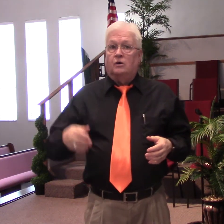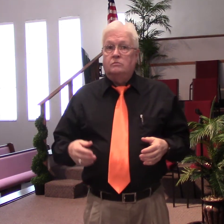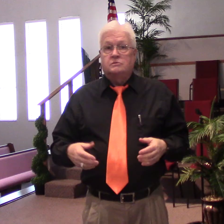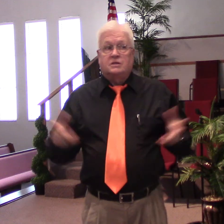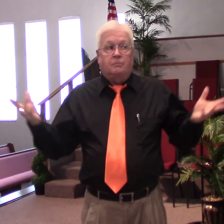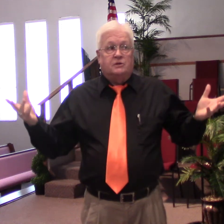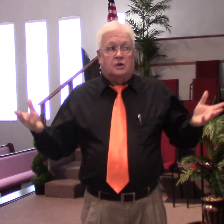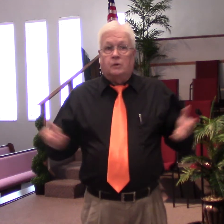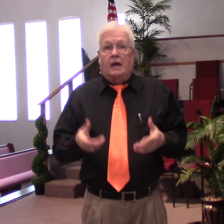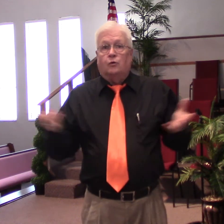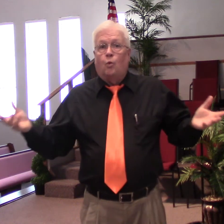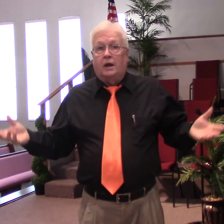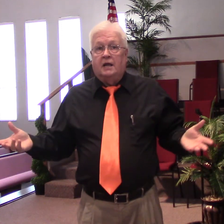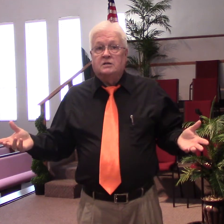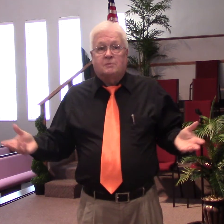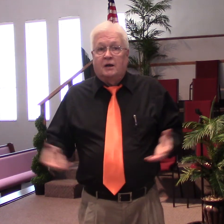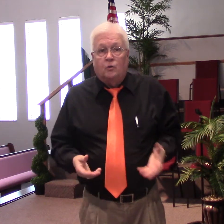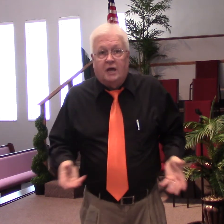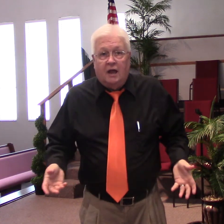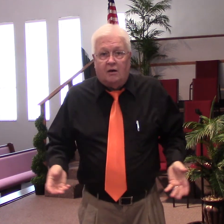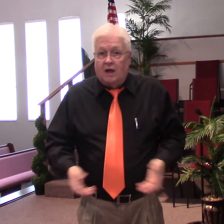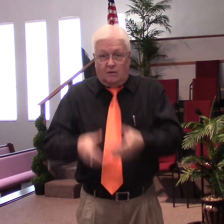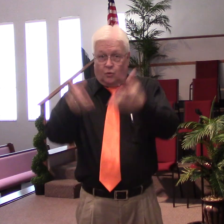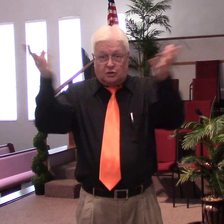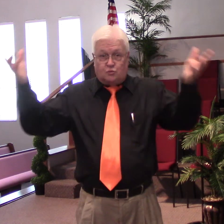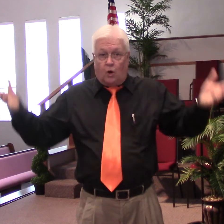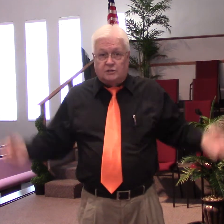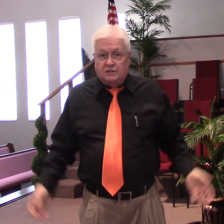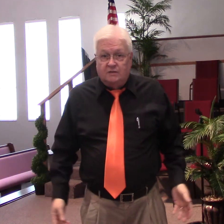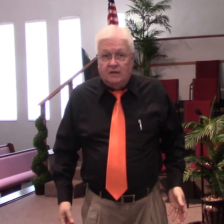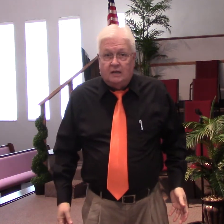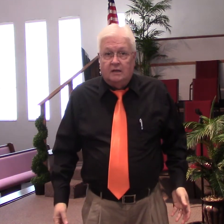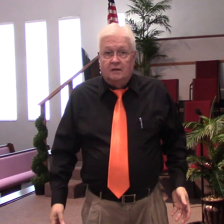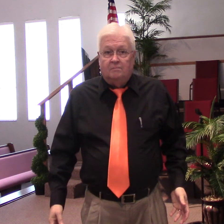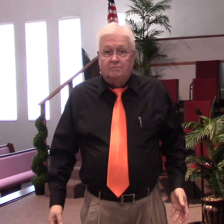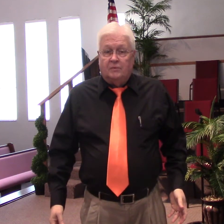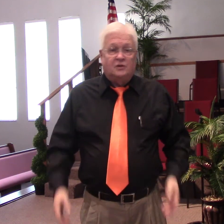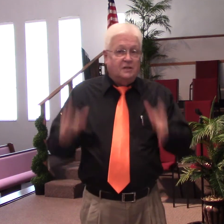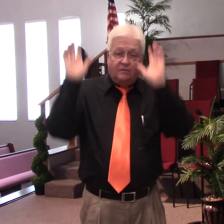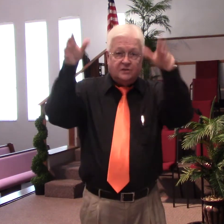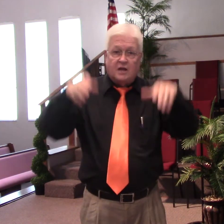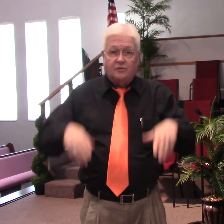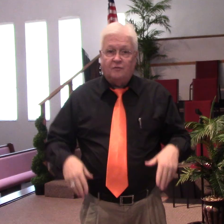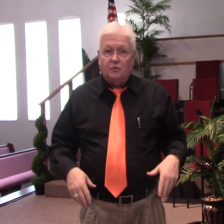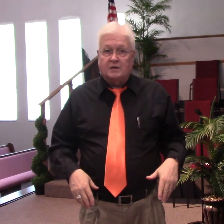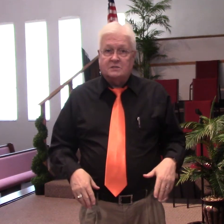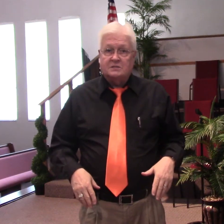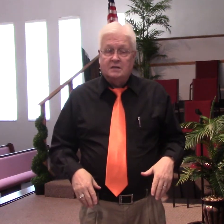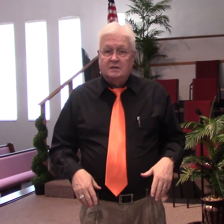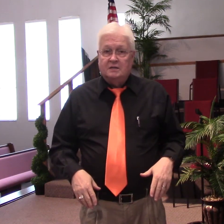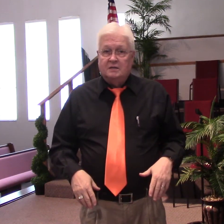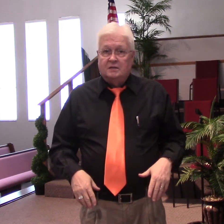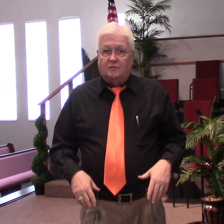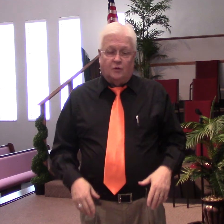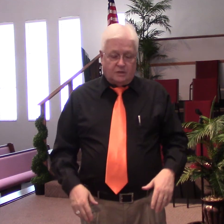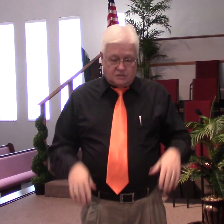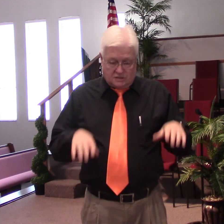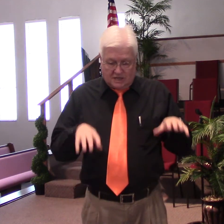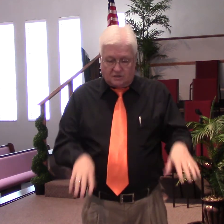on, something's on. I don't know what it is, but I don't care. We're just watching TV, but the TV's not the focus. The focus is that the